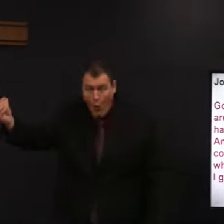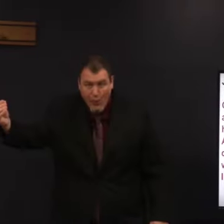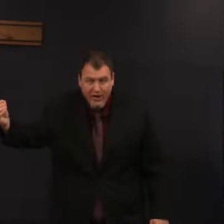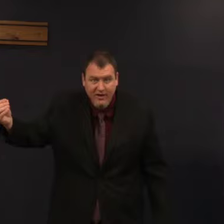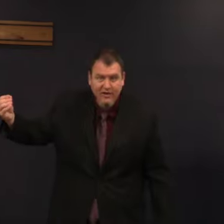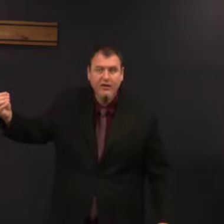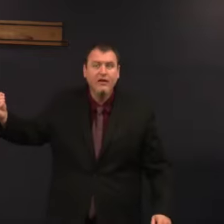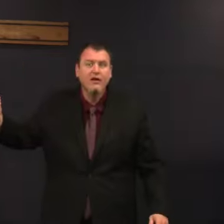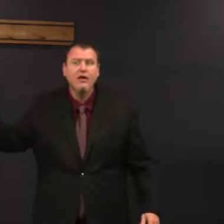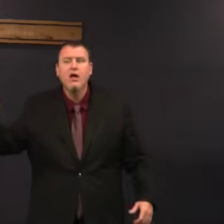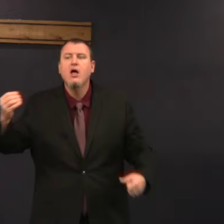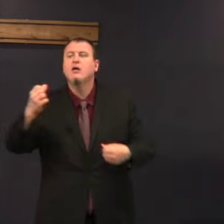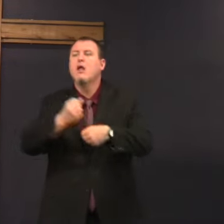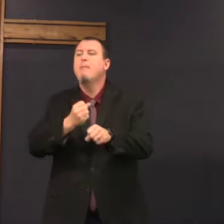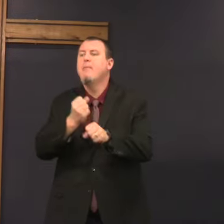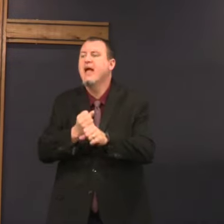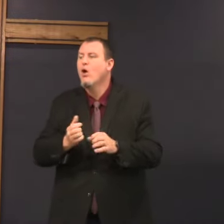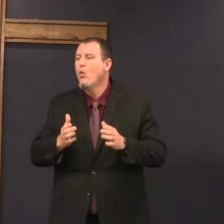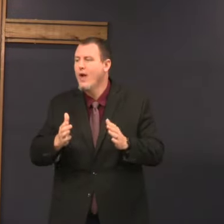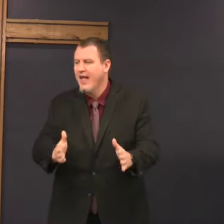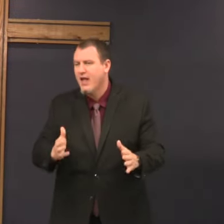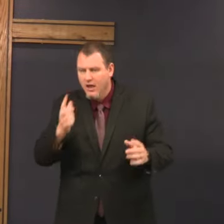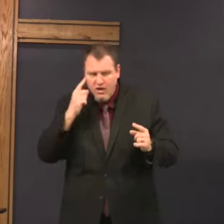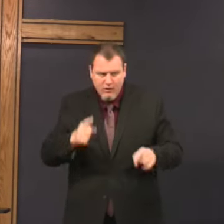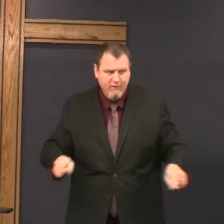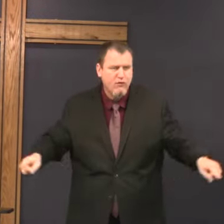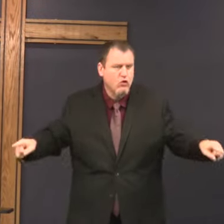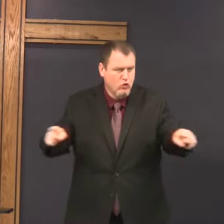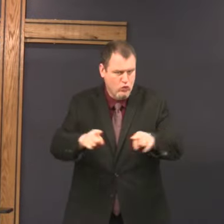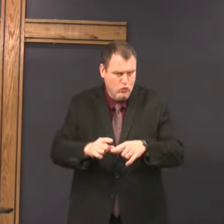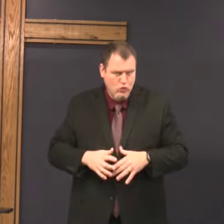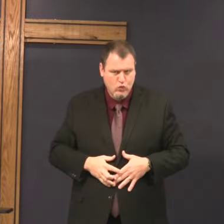I'm going to make a way for you.